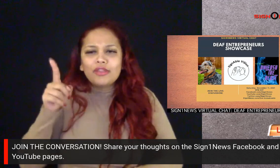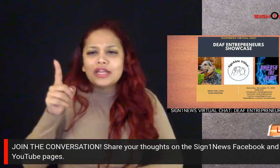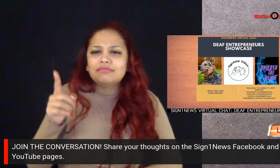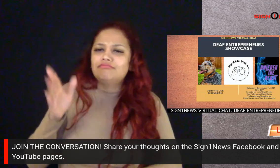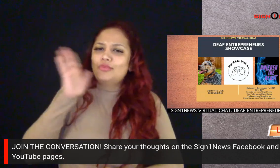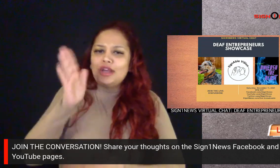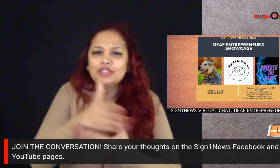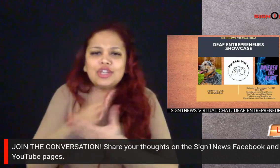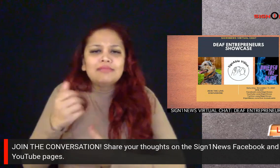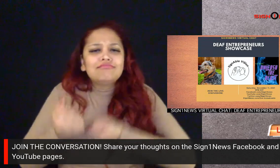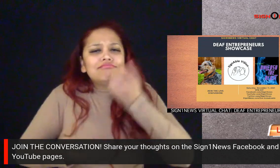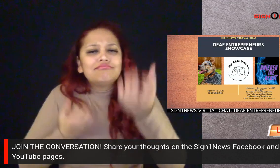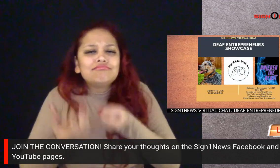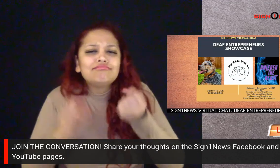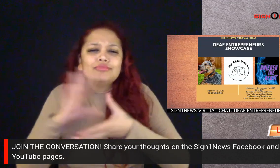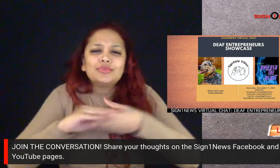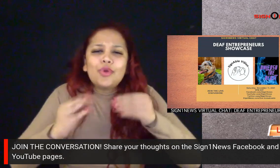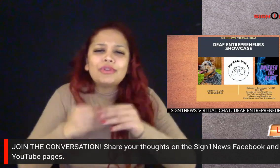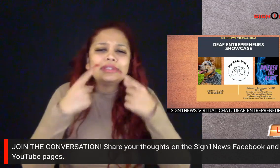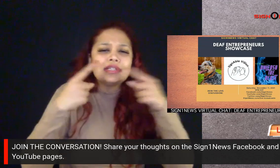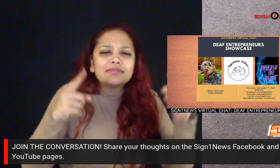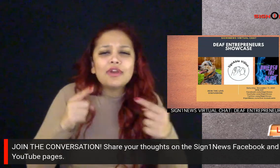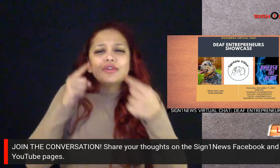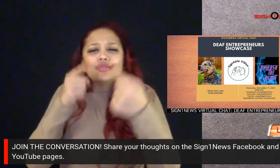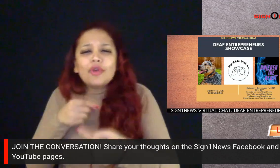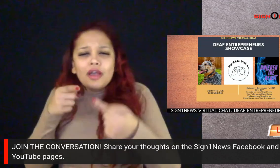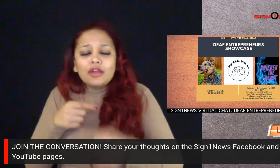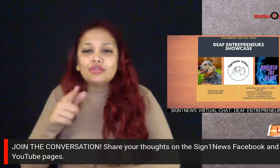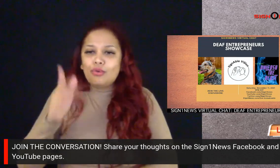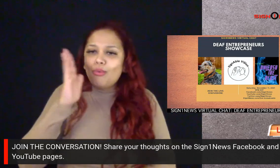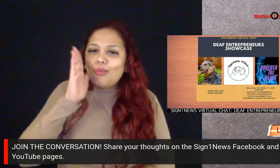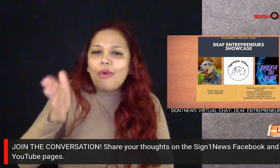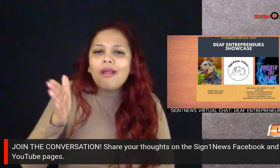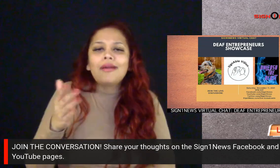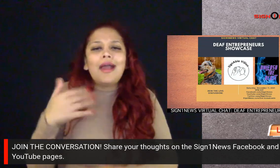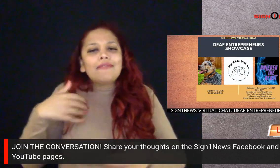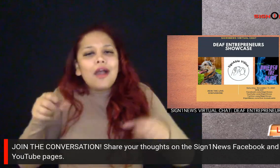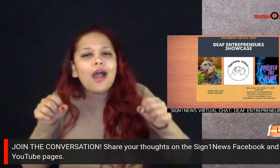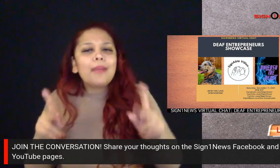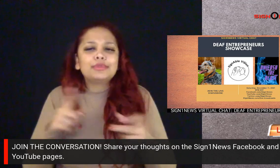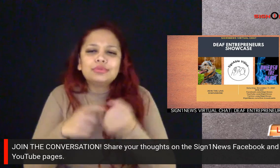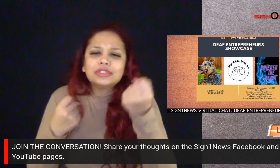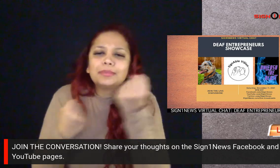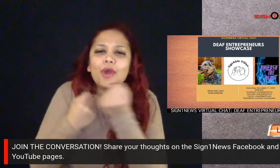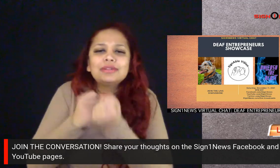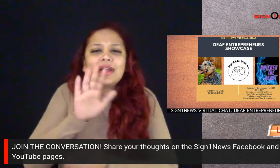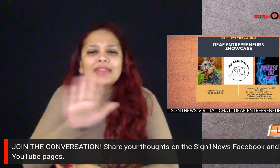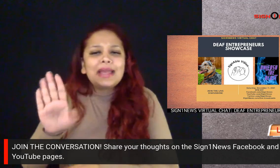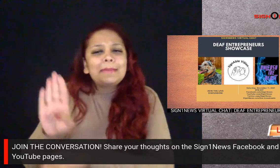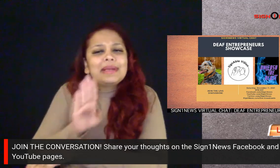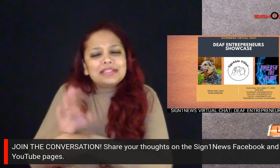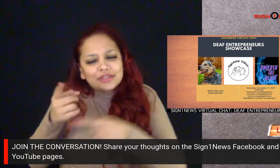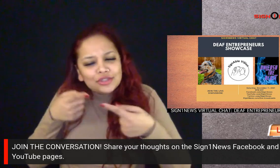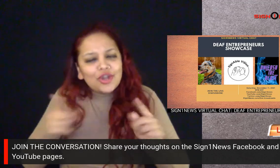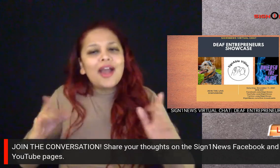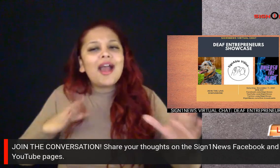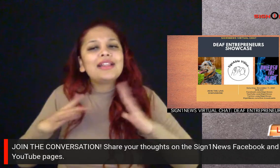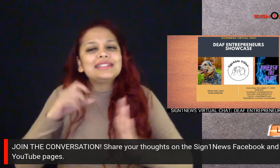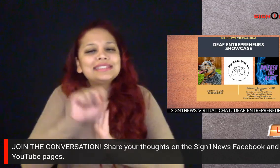owners as they share their stories of success and struggles and you will have the opportunity to support these